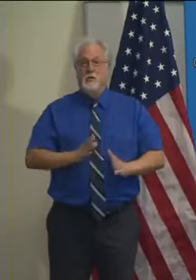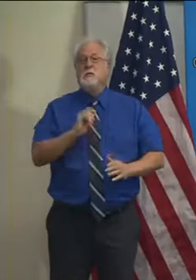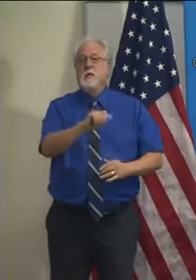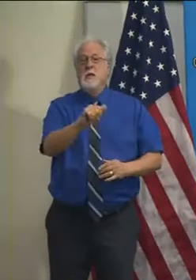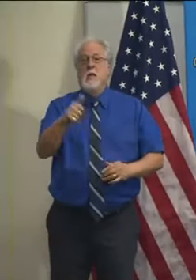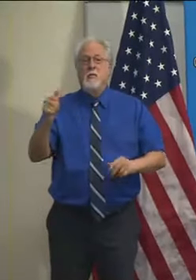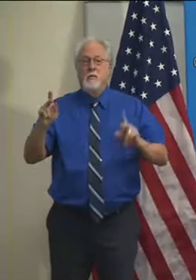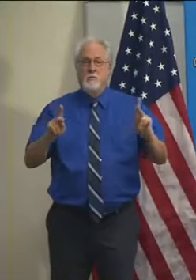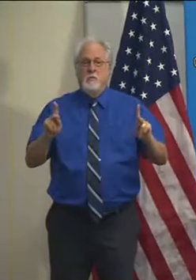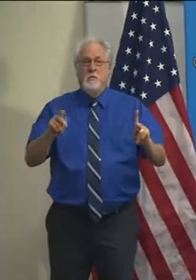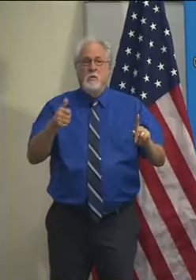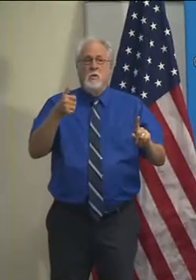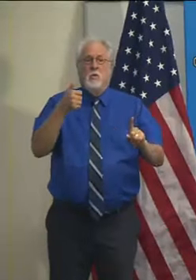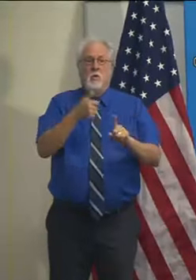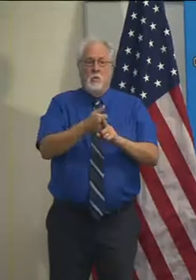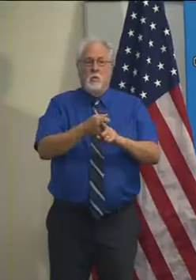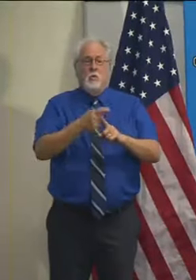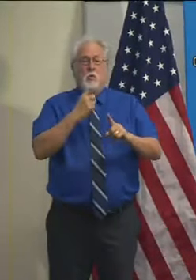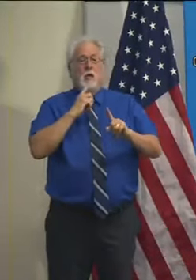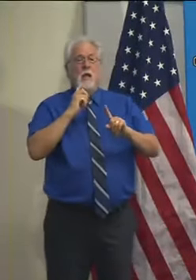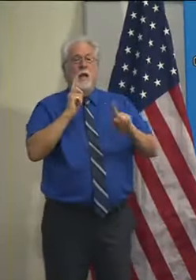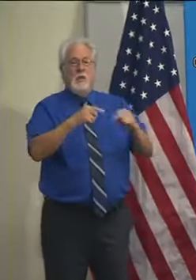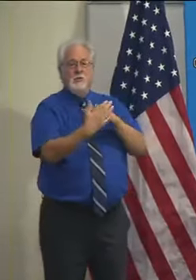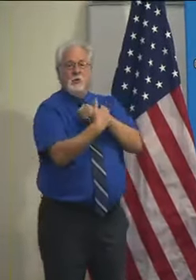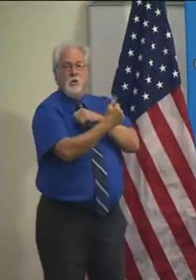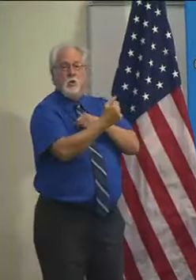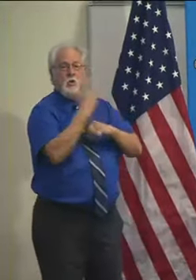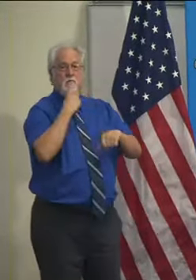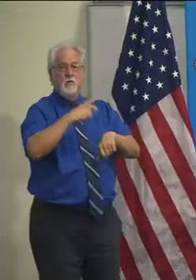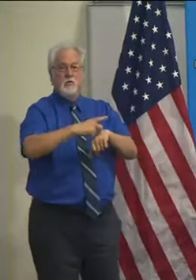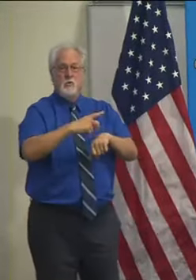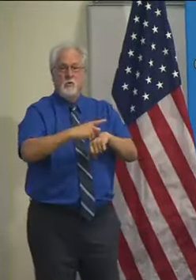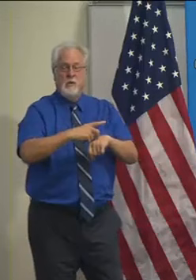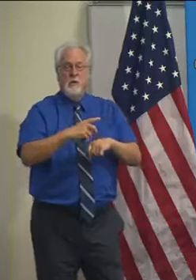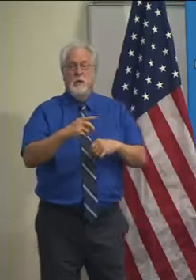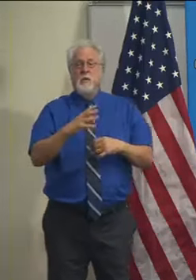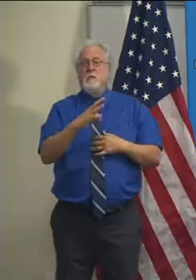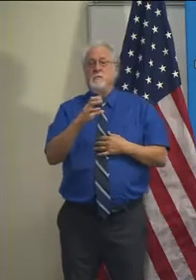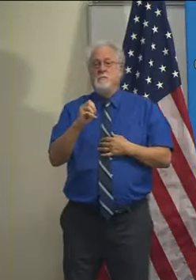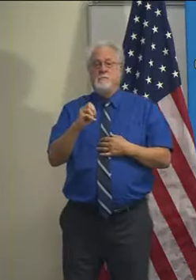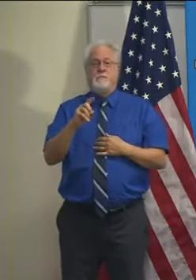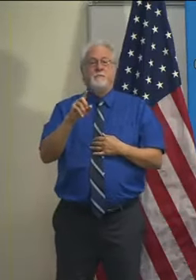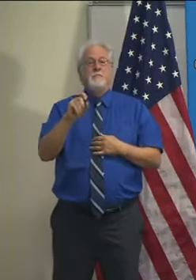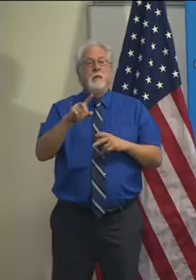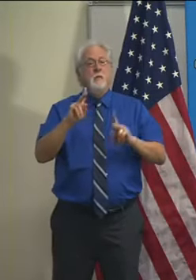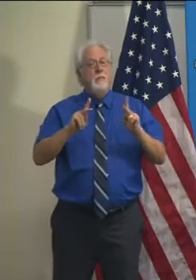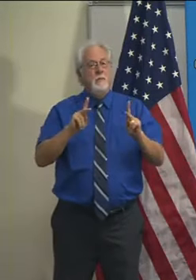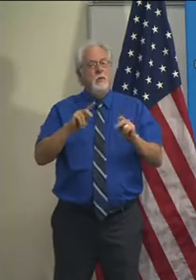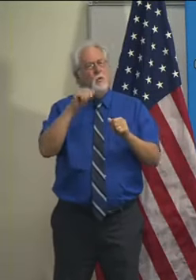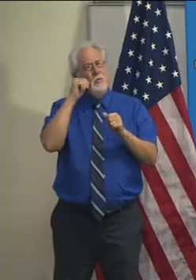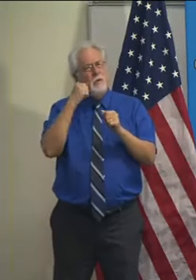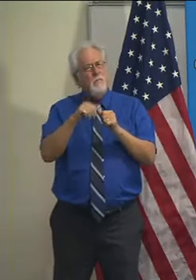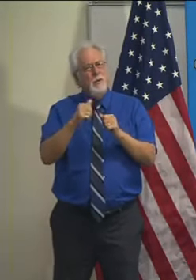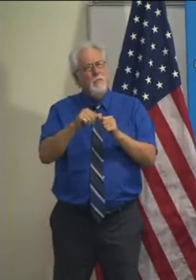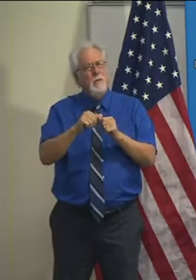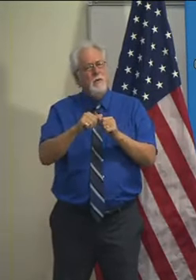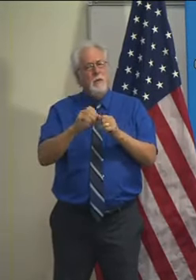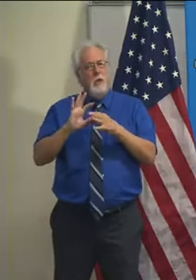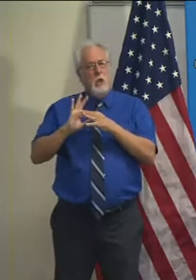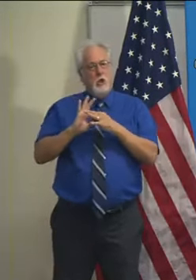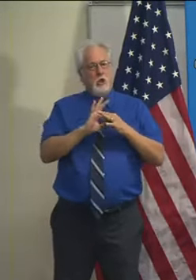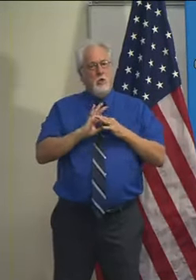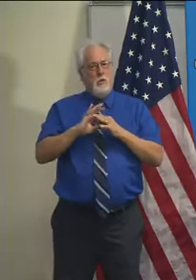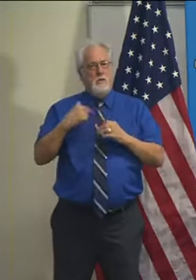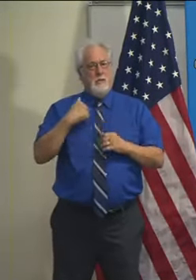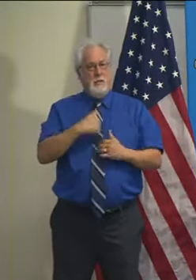people who answered the call of duty. And I would ask people, too, to remember the sense of unity that we